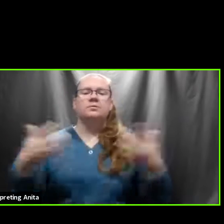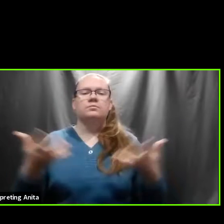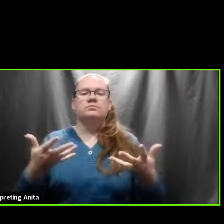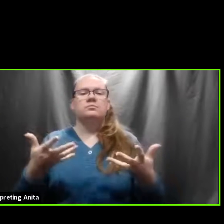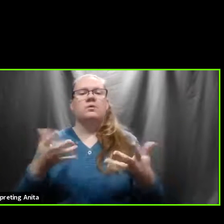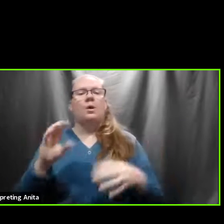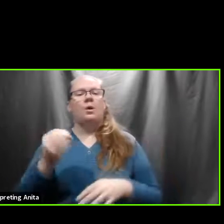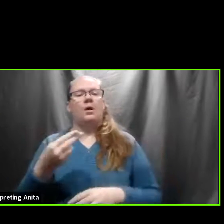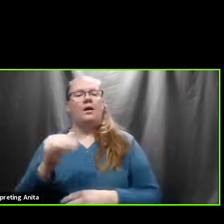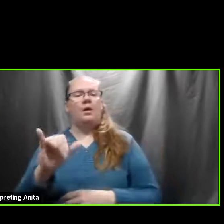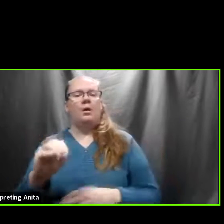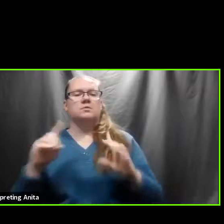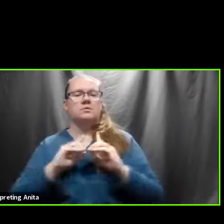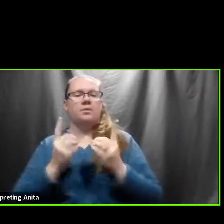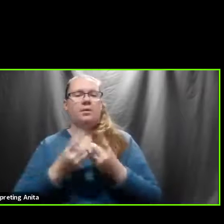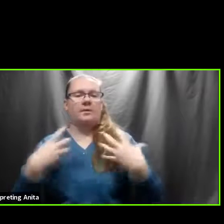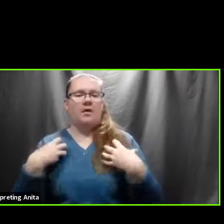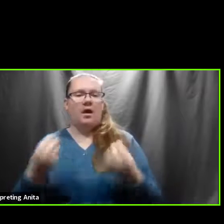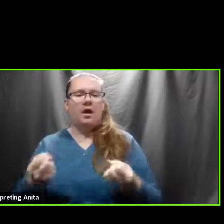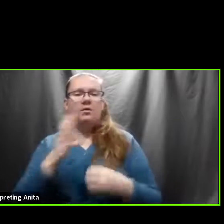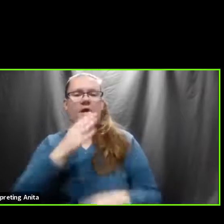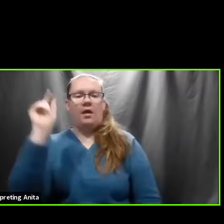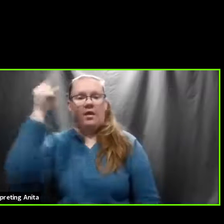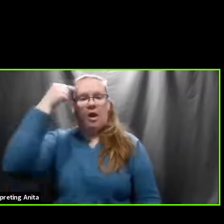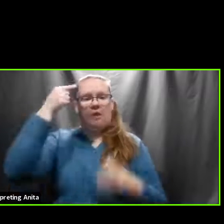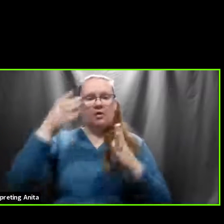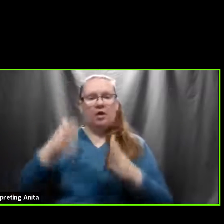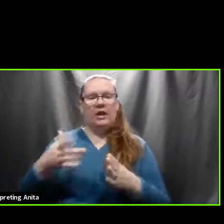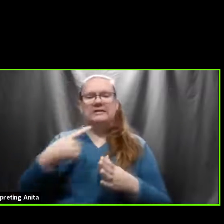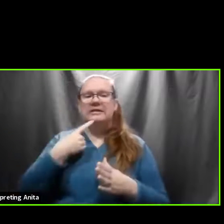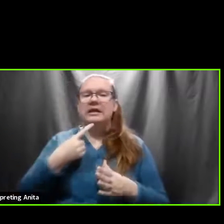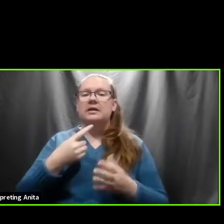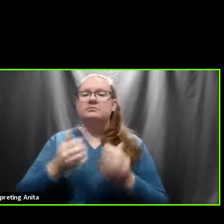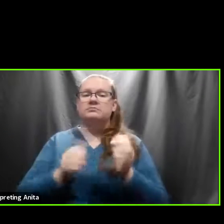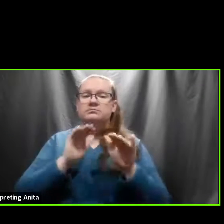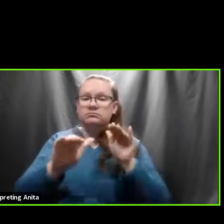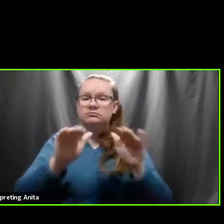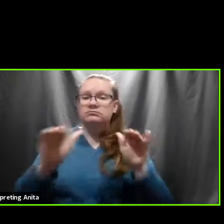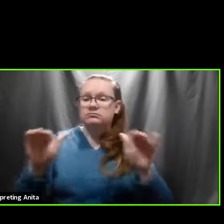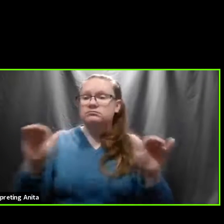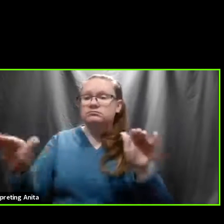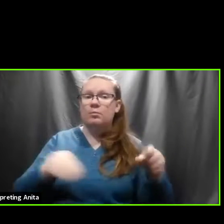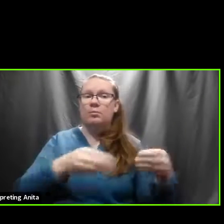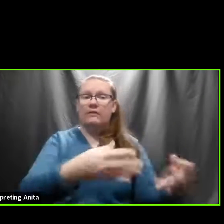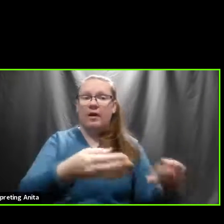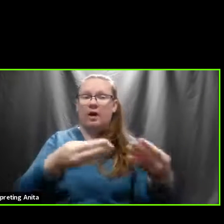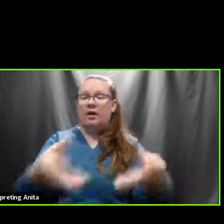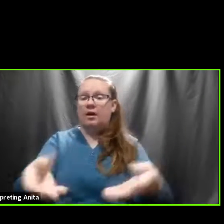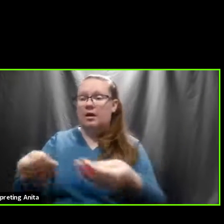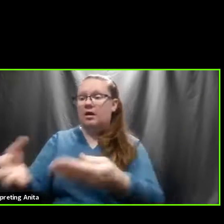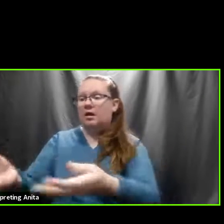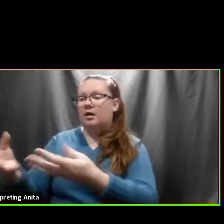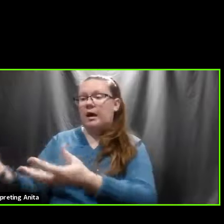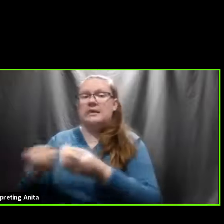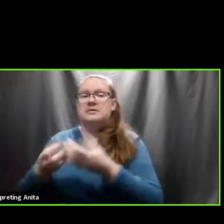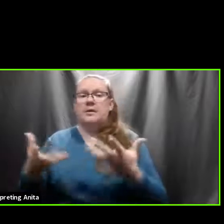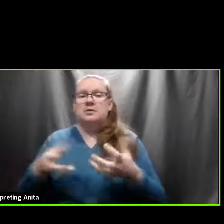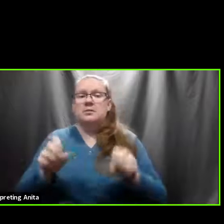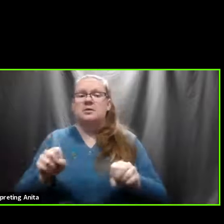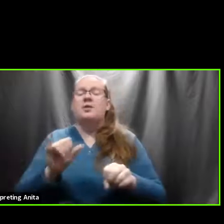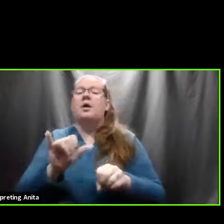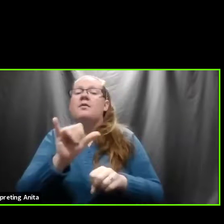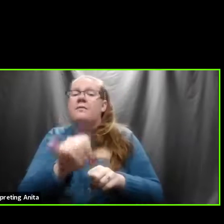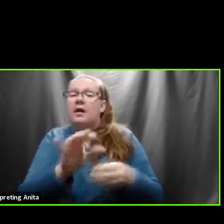of Health and Governor has done is try to get as many providers out there to actually give vaccines, and that's going to grow. So,